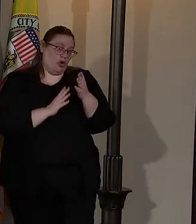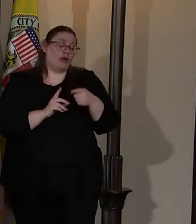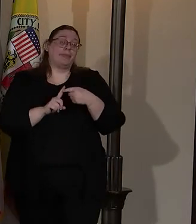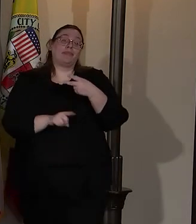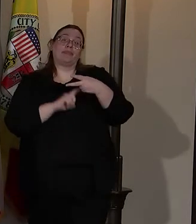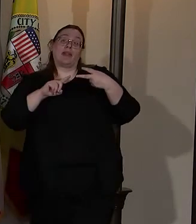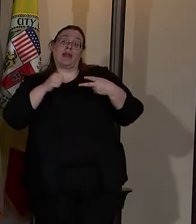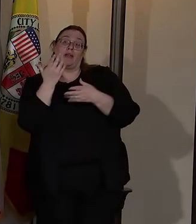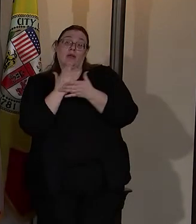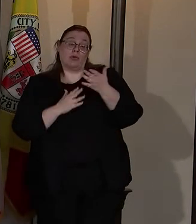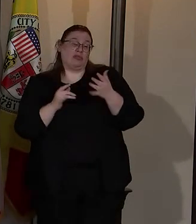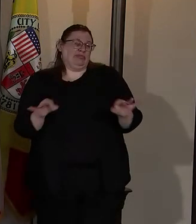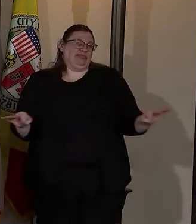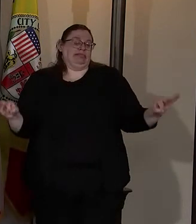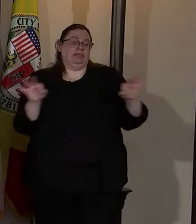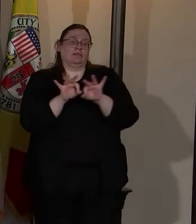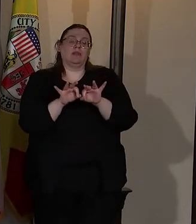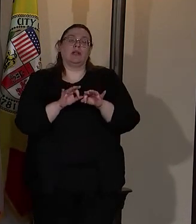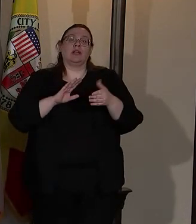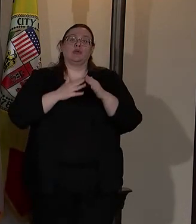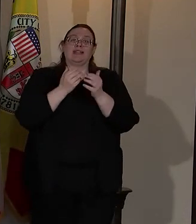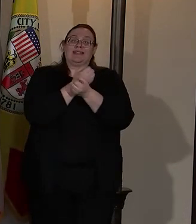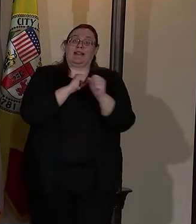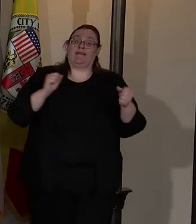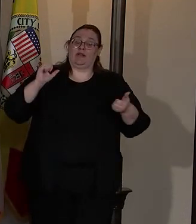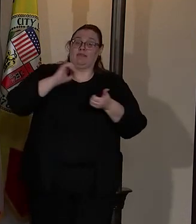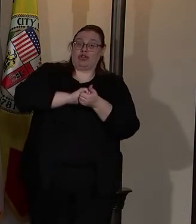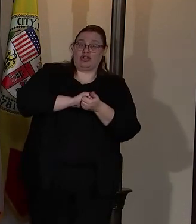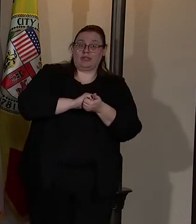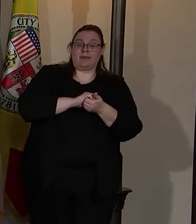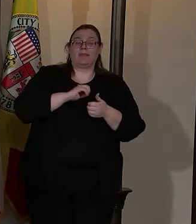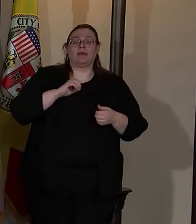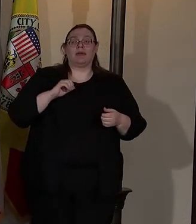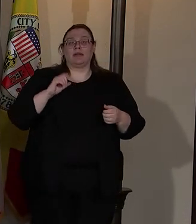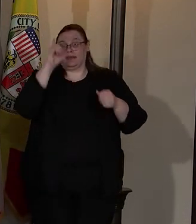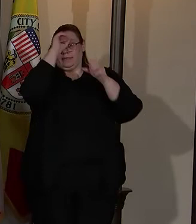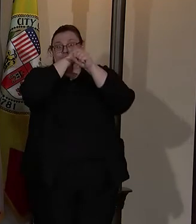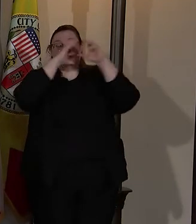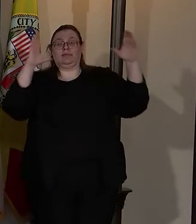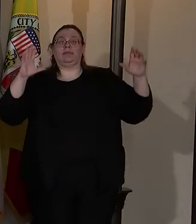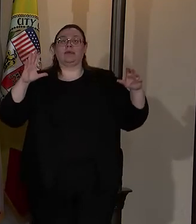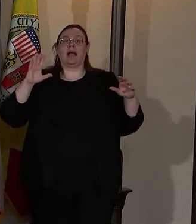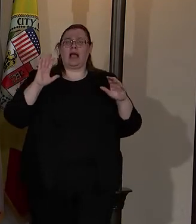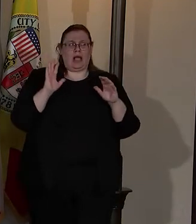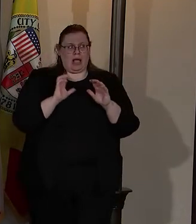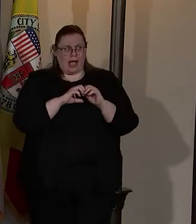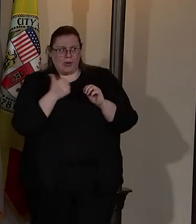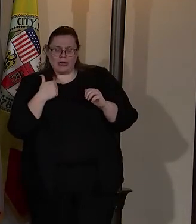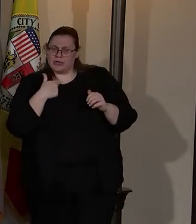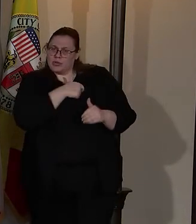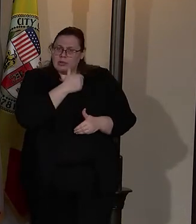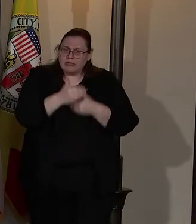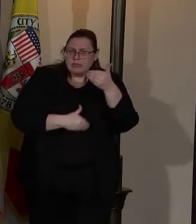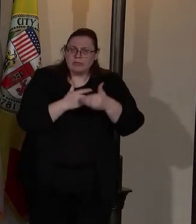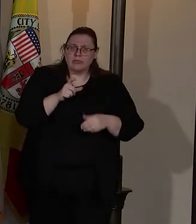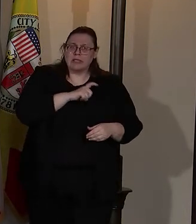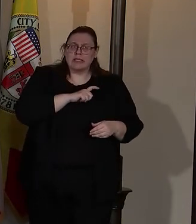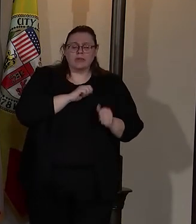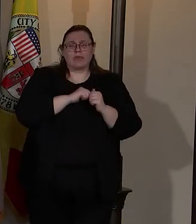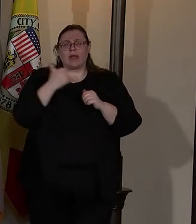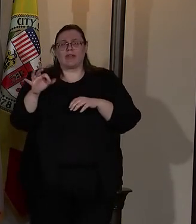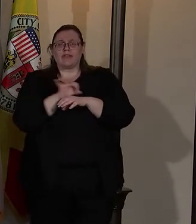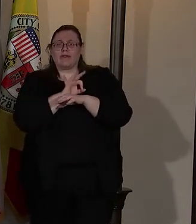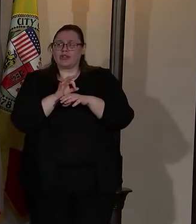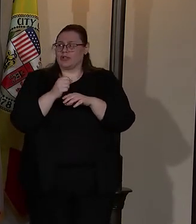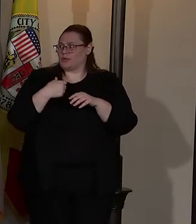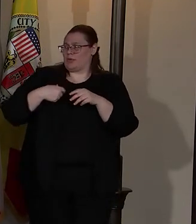The other aspect that's critical is that the community safety partnership envisions, the bureau envisions, how else do we go about policing on the other functions that